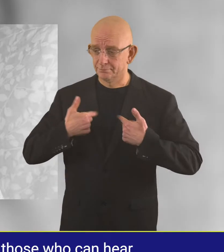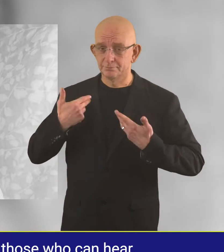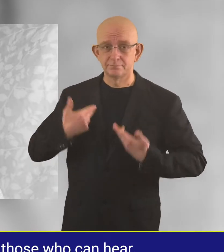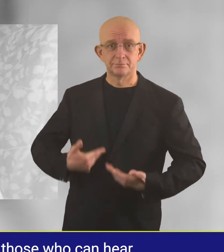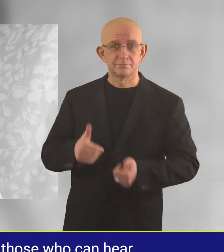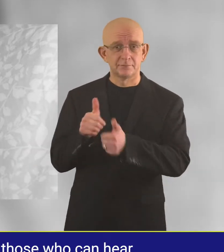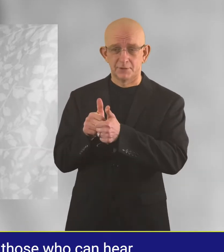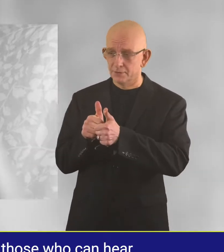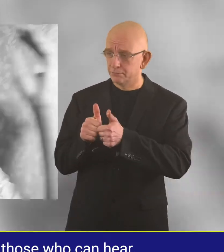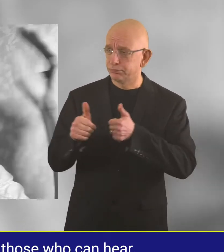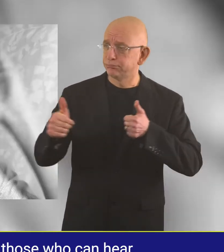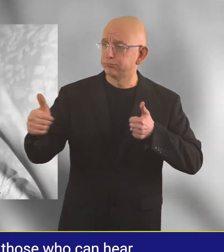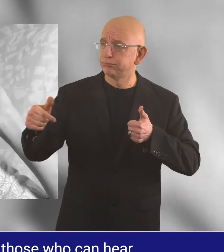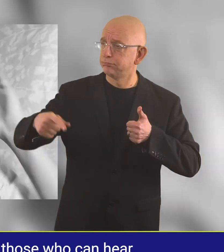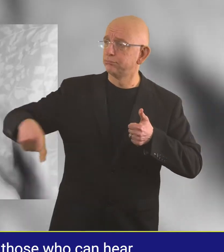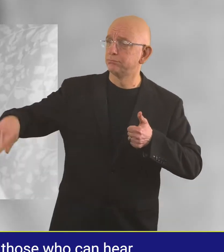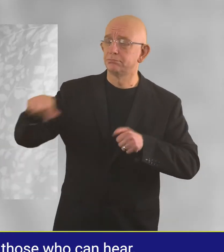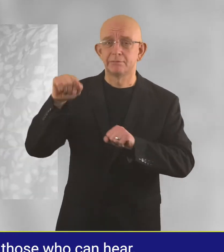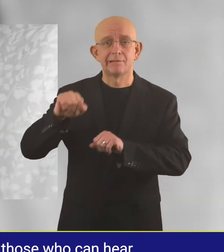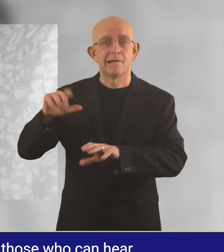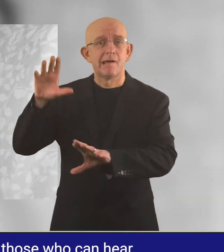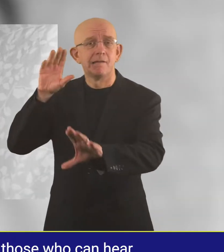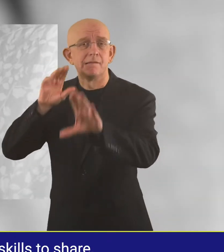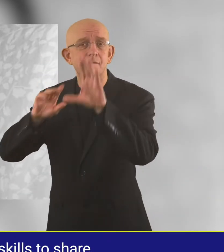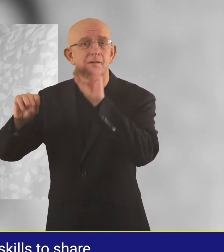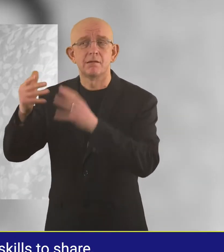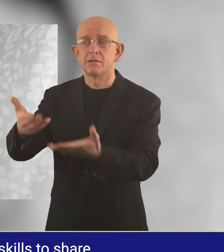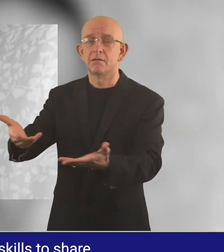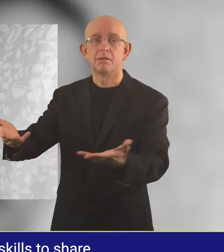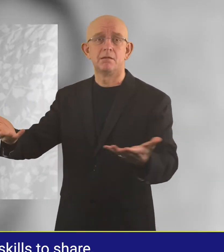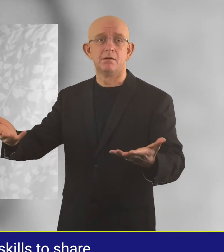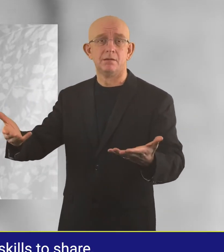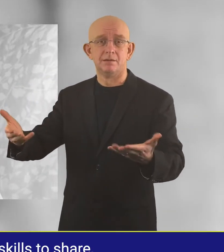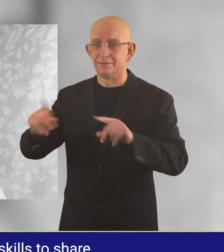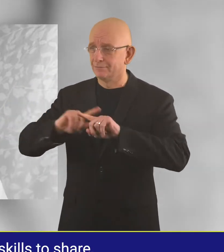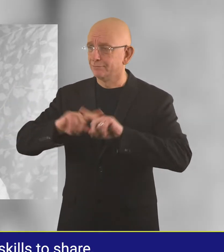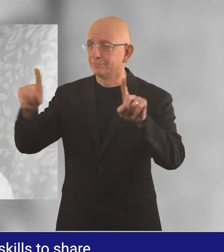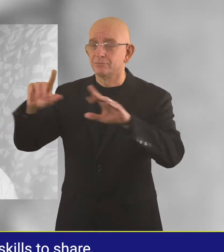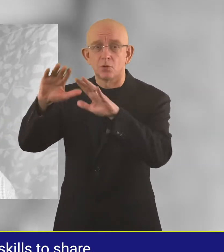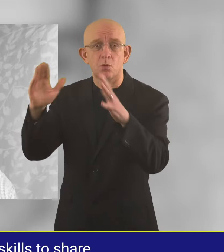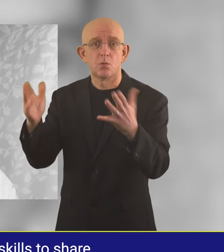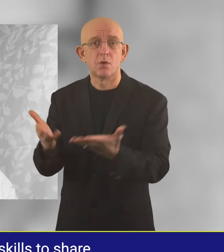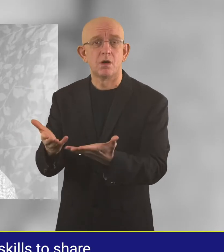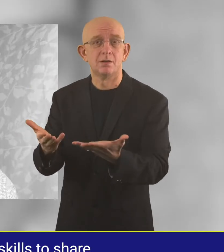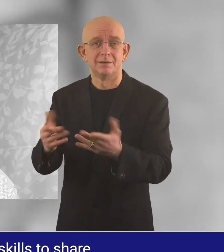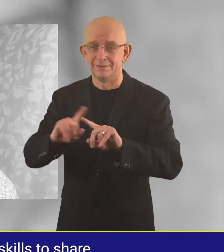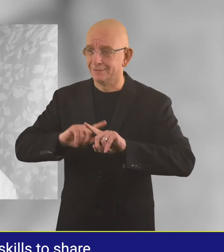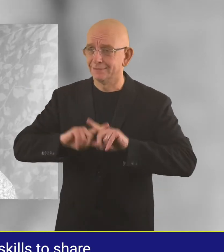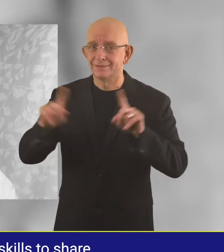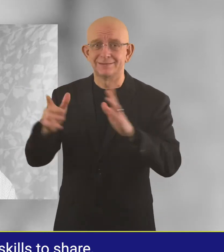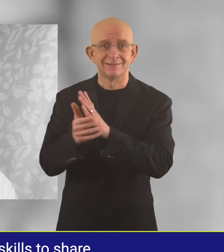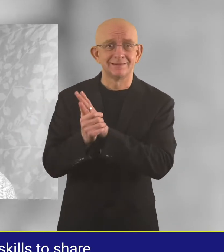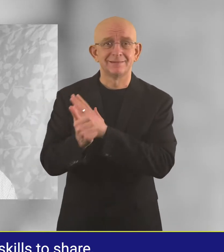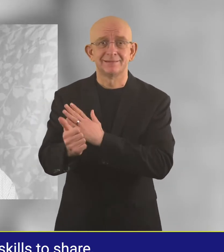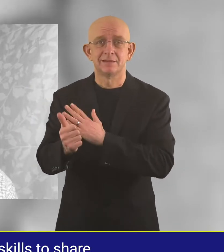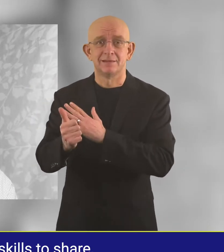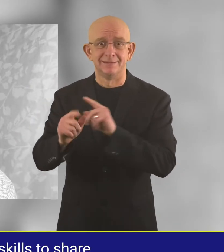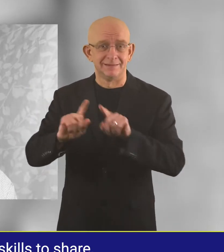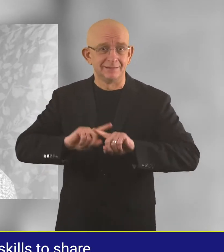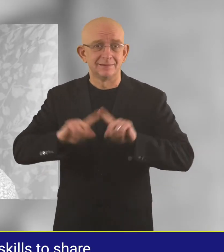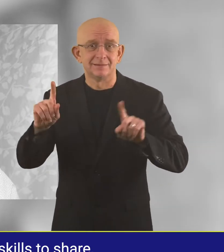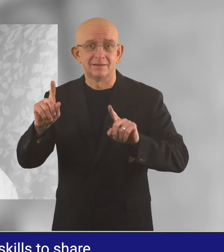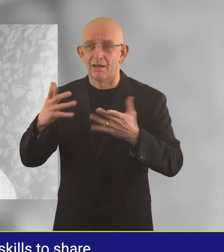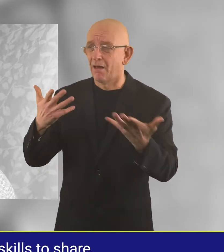lighted away from those who can hear. Different world, distinct skills to share,